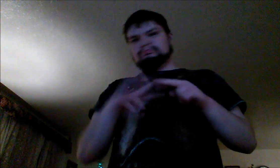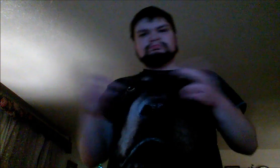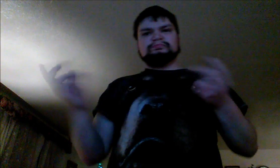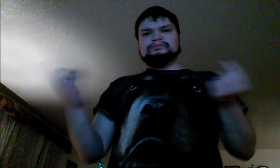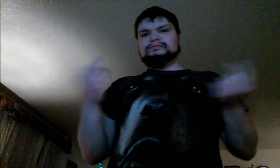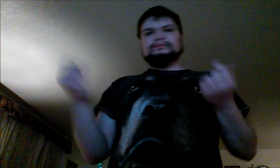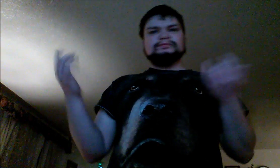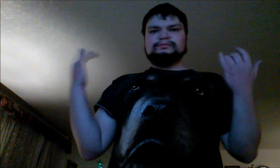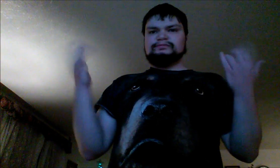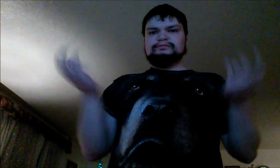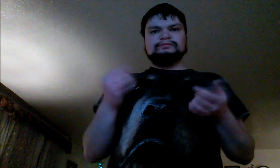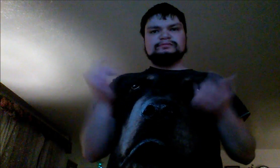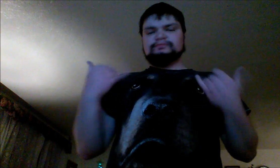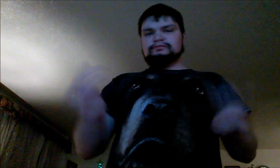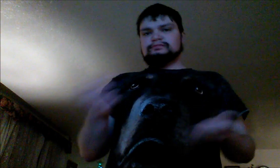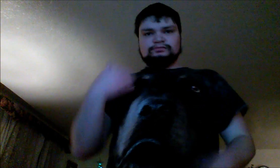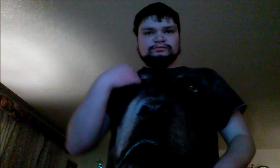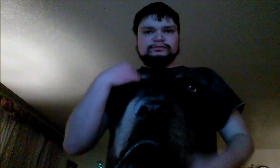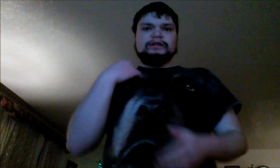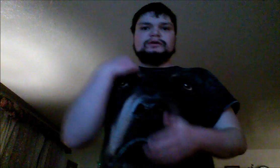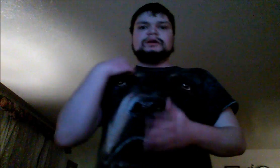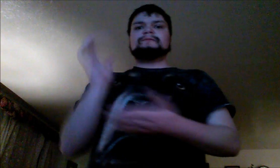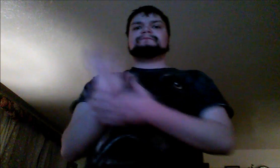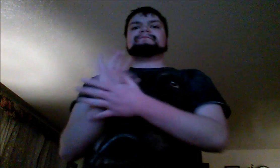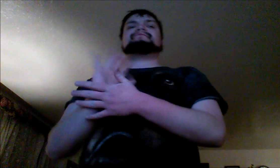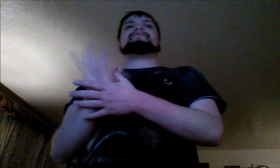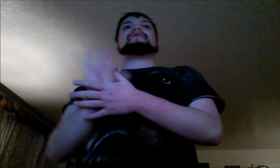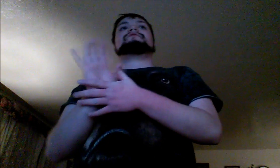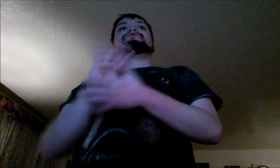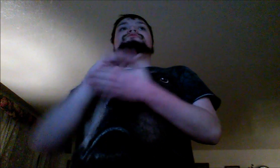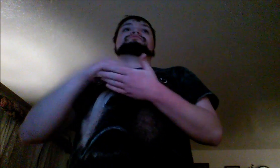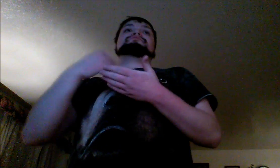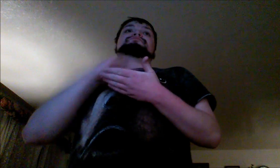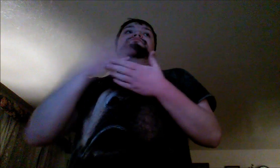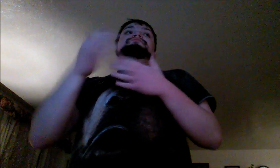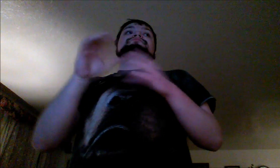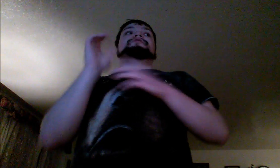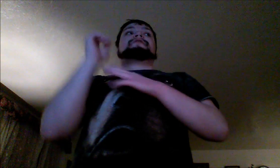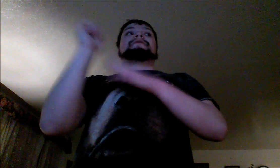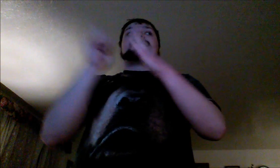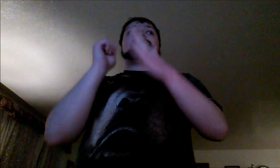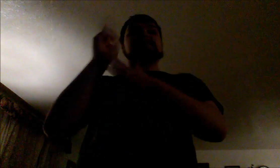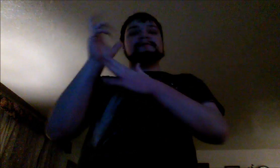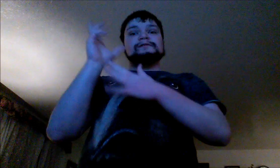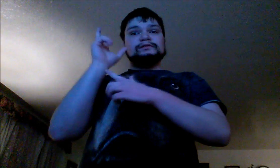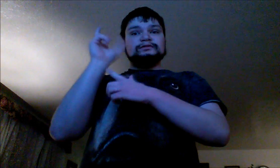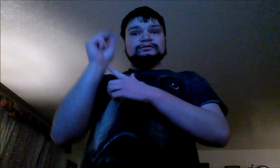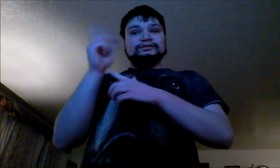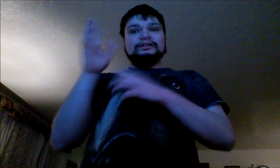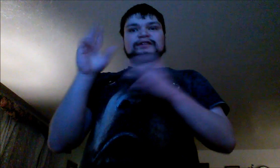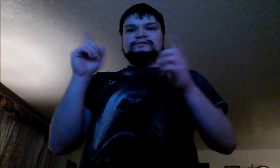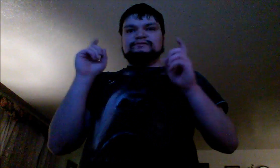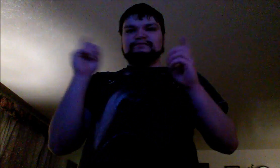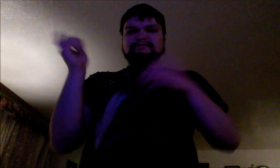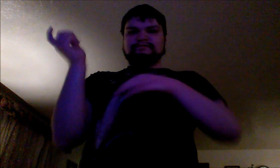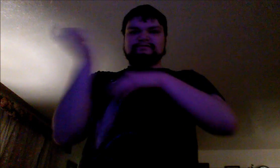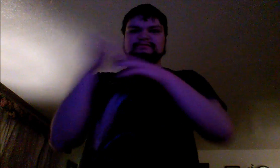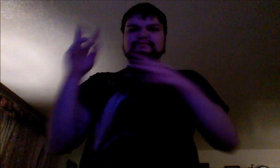odors, plus prevents future bacterial odors for seven-day odor control. It fights the odor scooping can't. The way you make